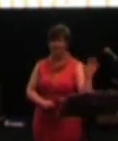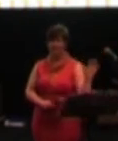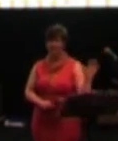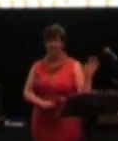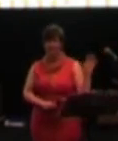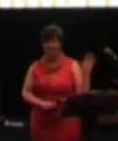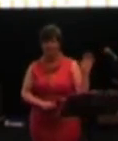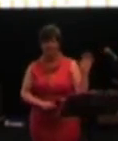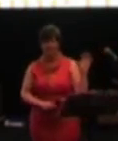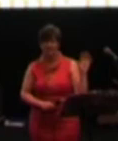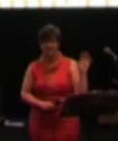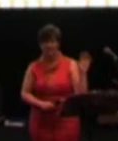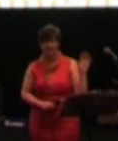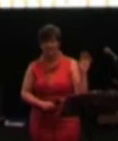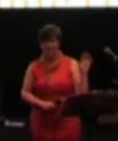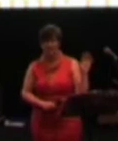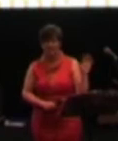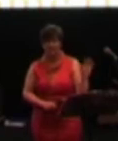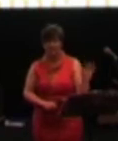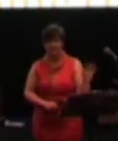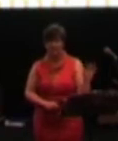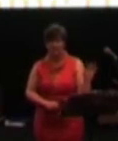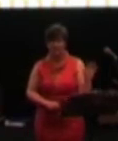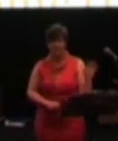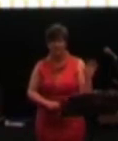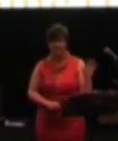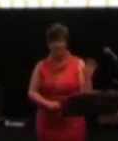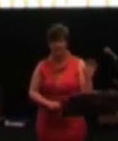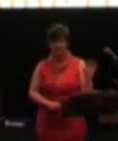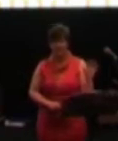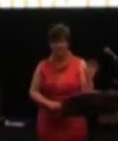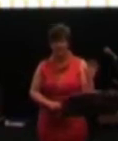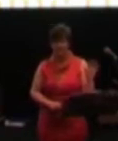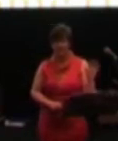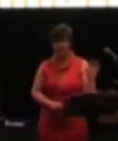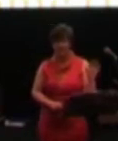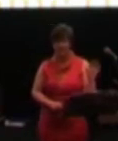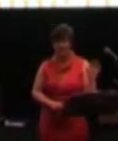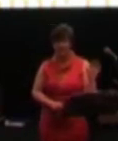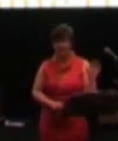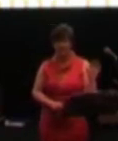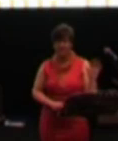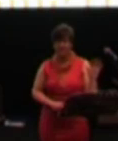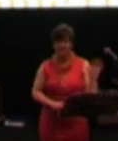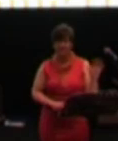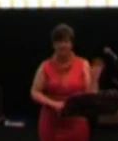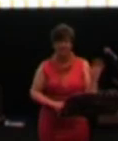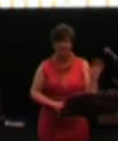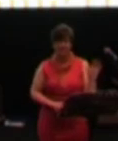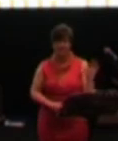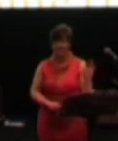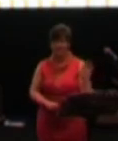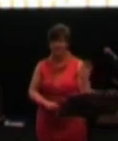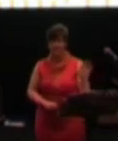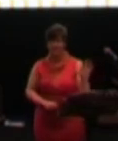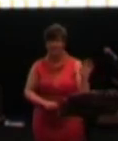seemed to have that as an emphasis as well. If you're sick today. Just come forward. God wants to heal you. We've got some elders and pastors. People who know they're righteous. They're just